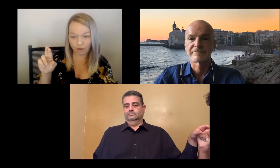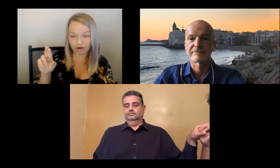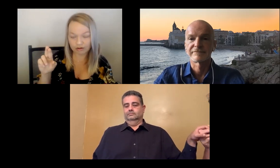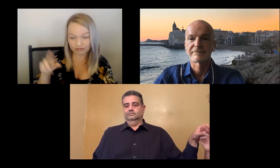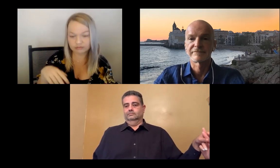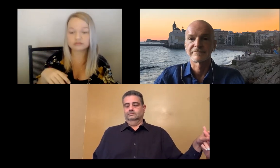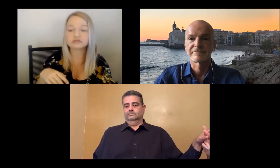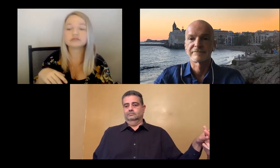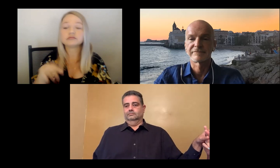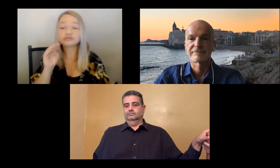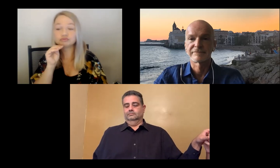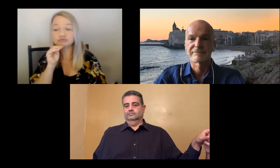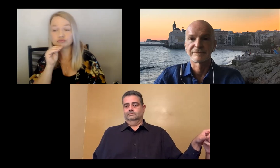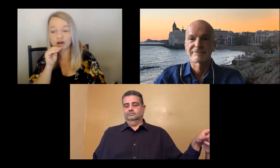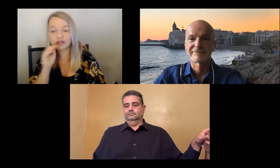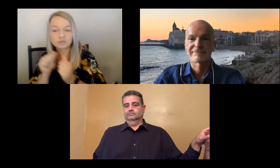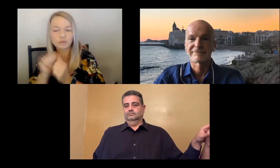and Tor Nielsen.